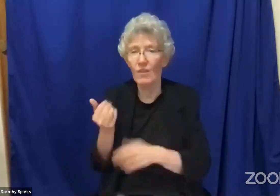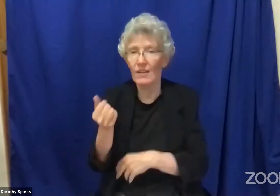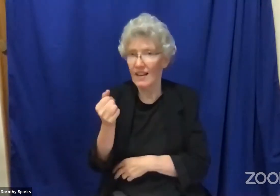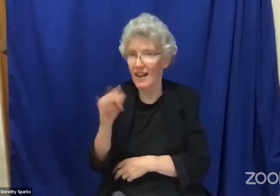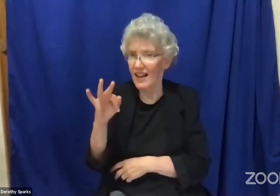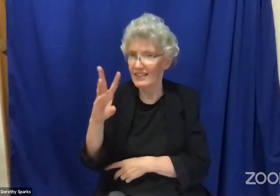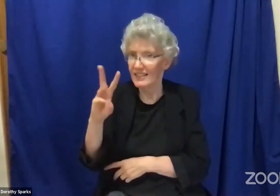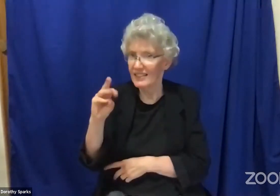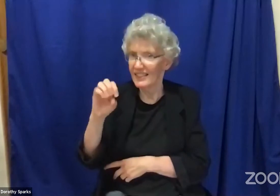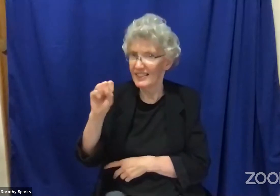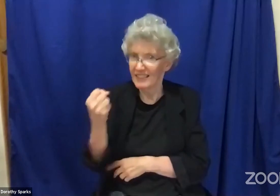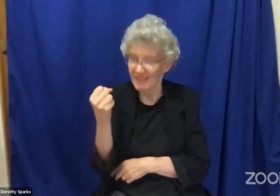Another example